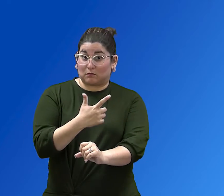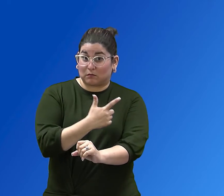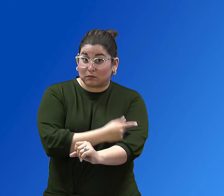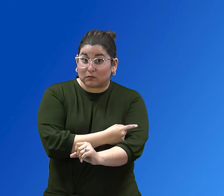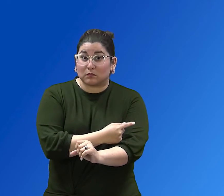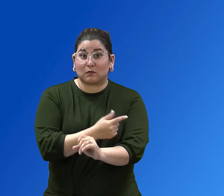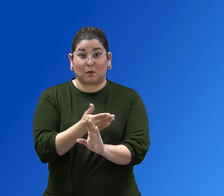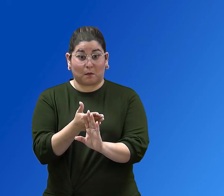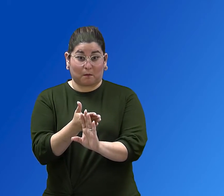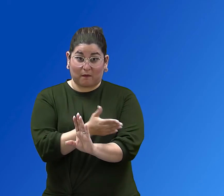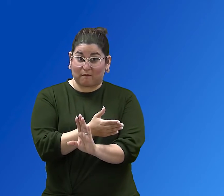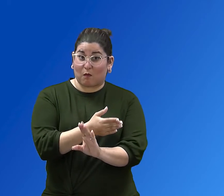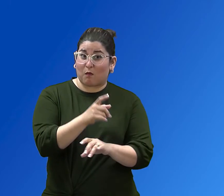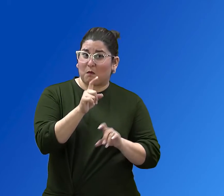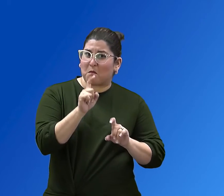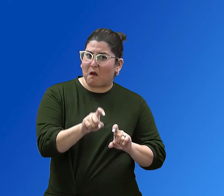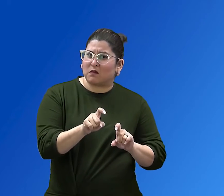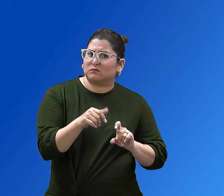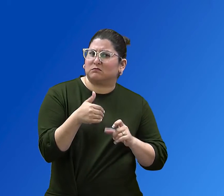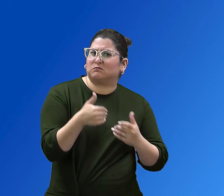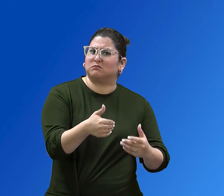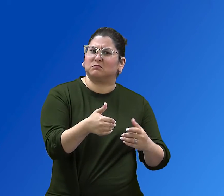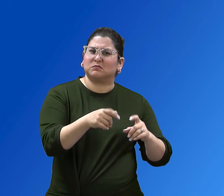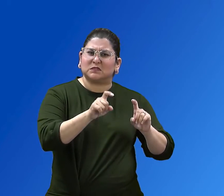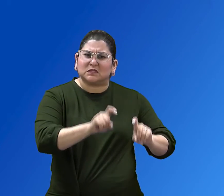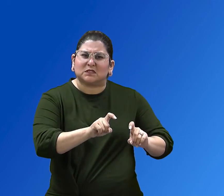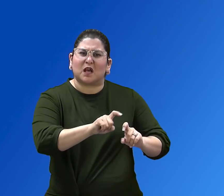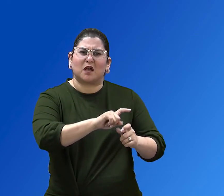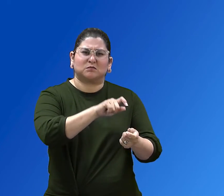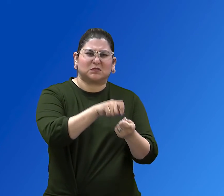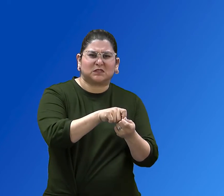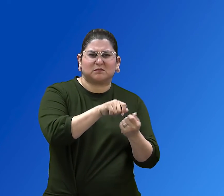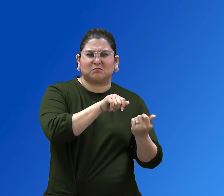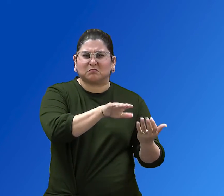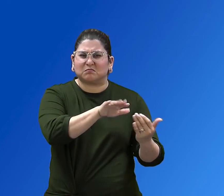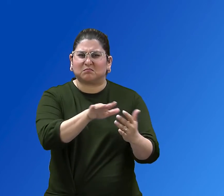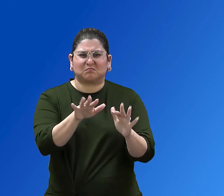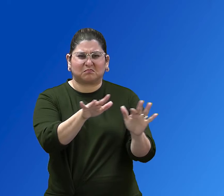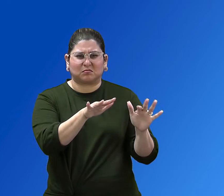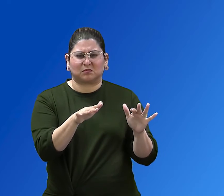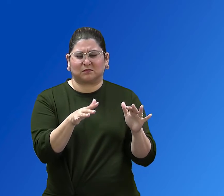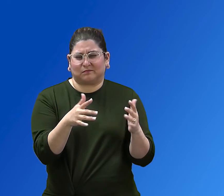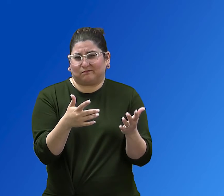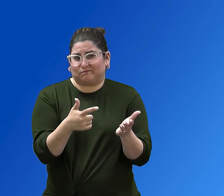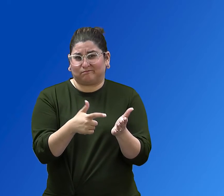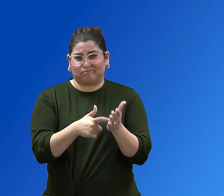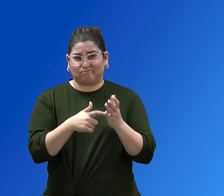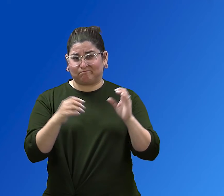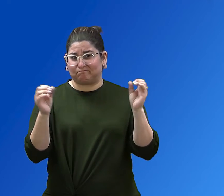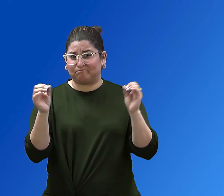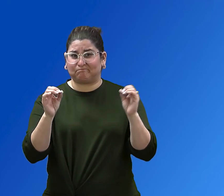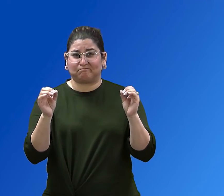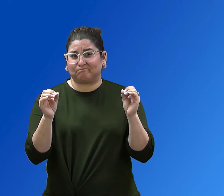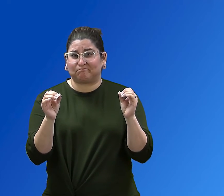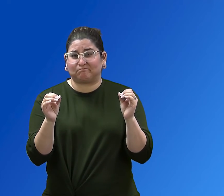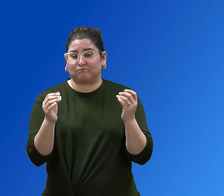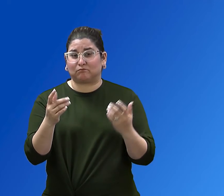There is no routine recommendation for taking a pregnancy test before you get a COVID-19